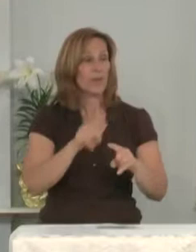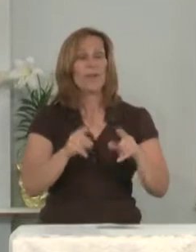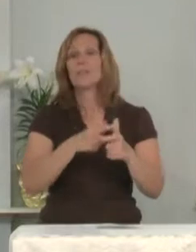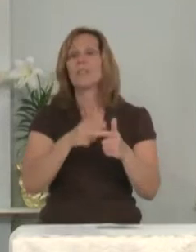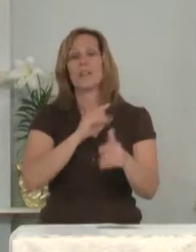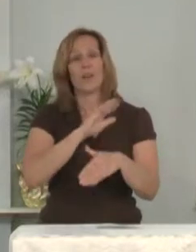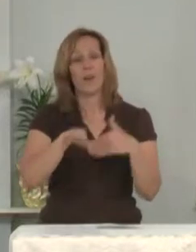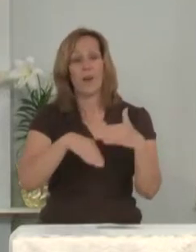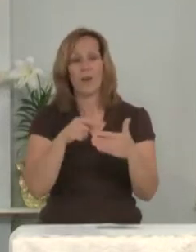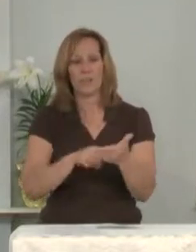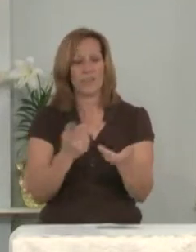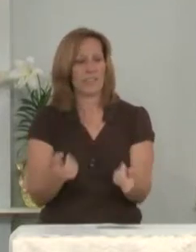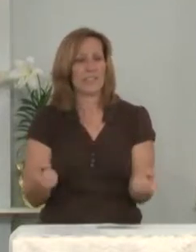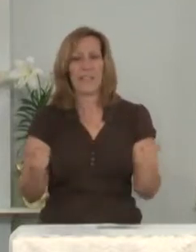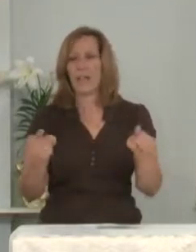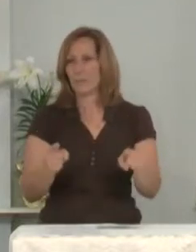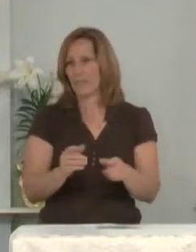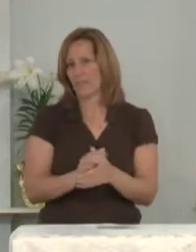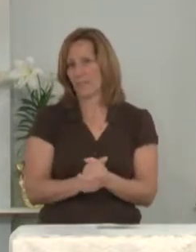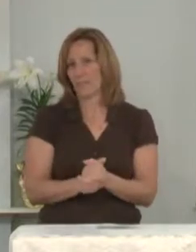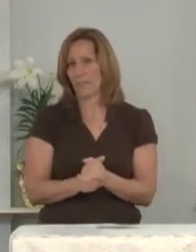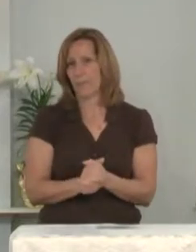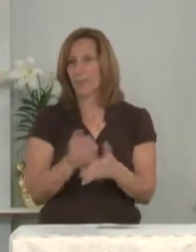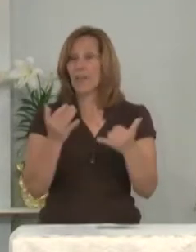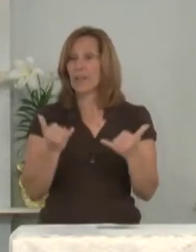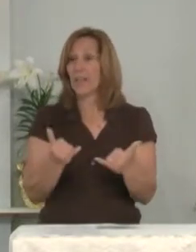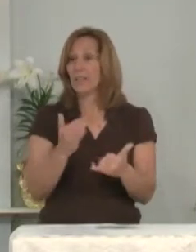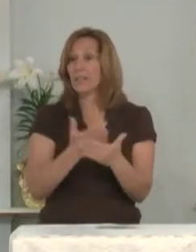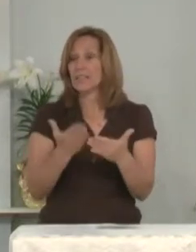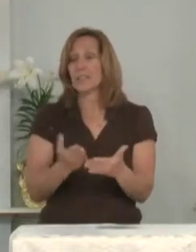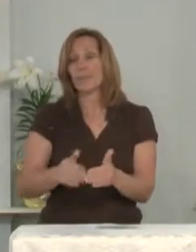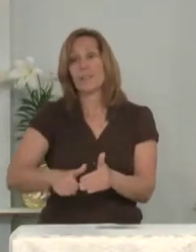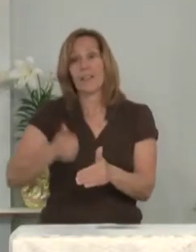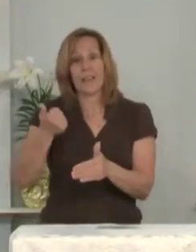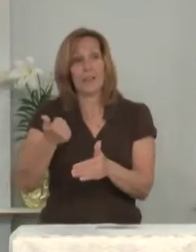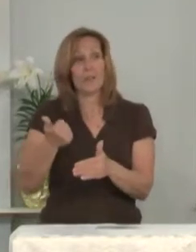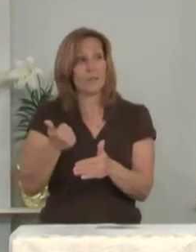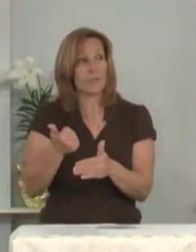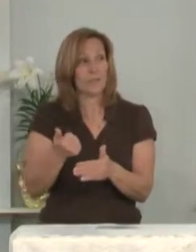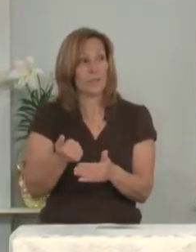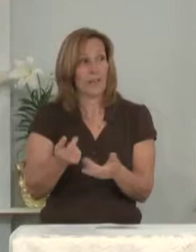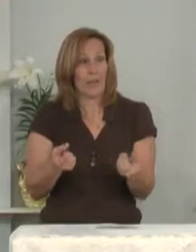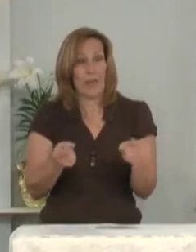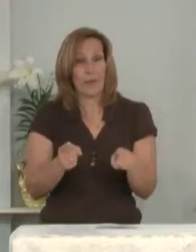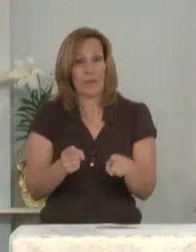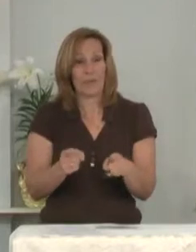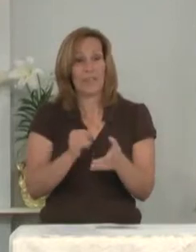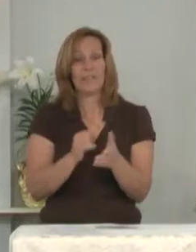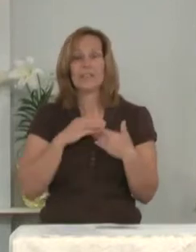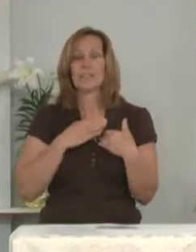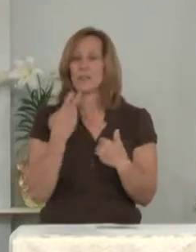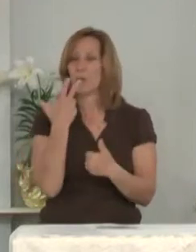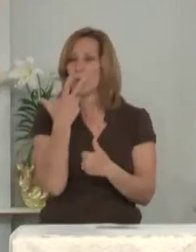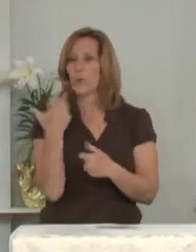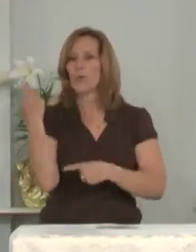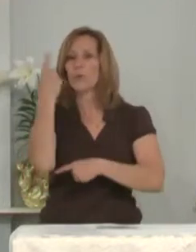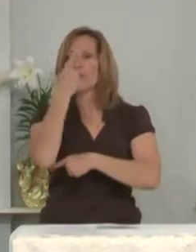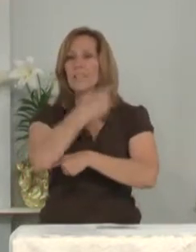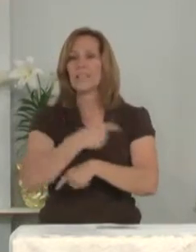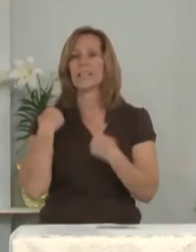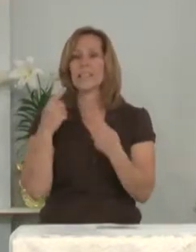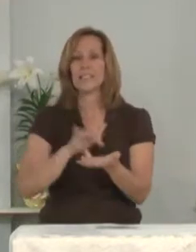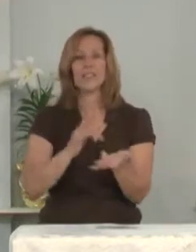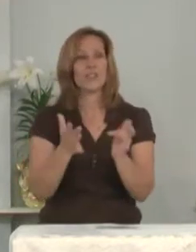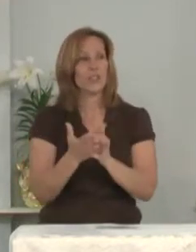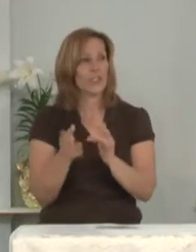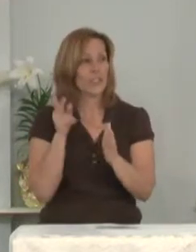then all this happened. And now something else. It has been three days since